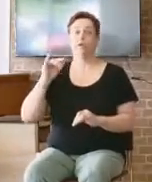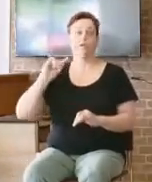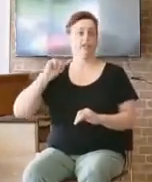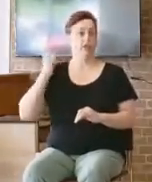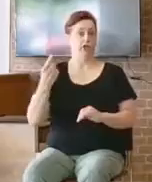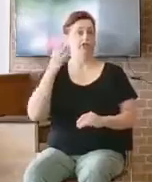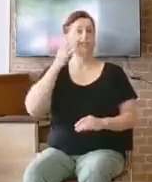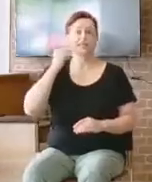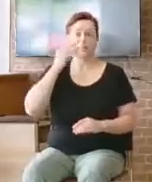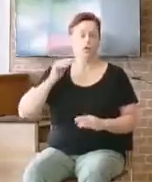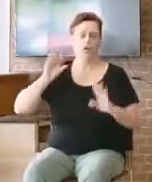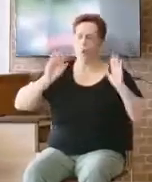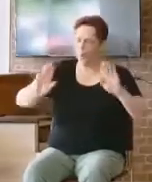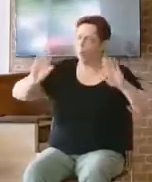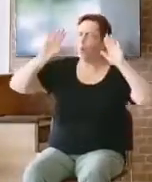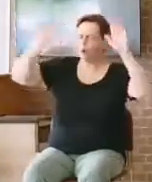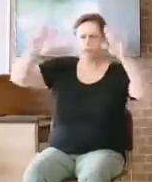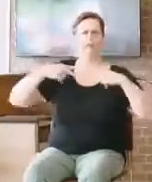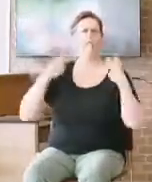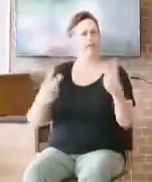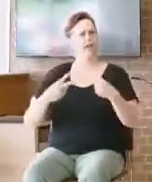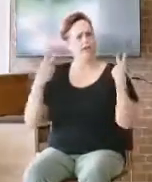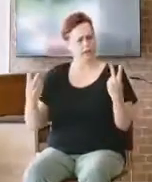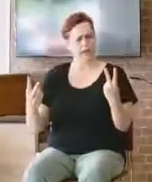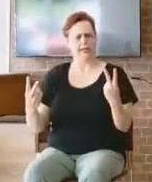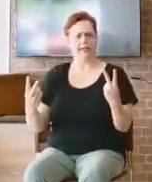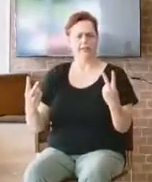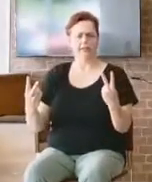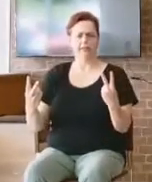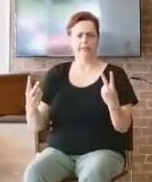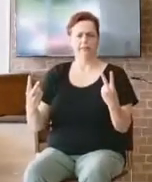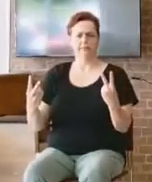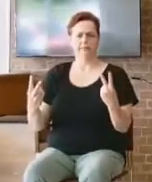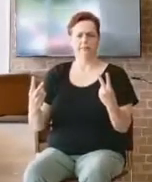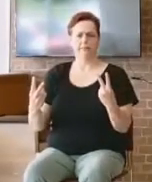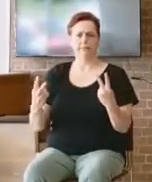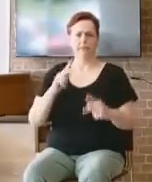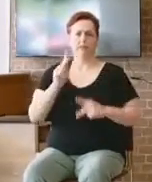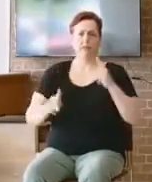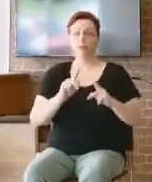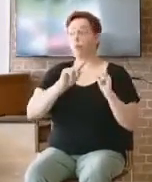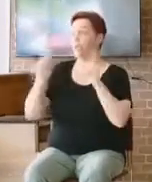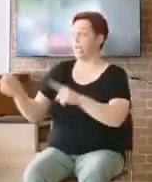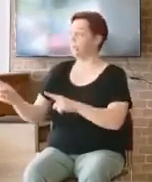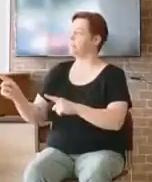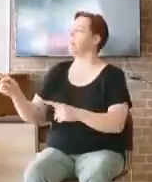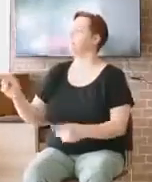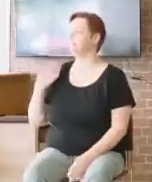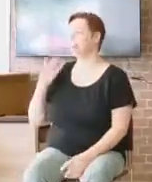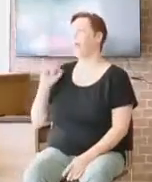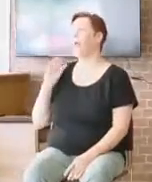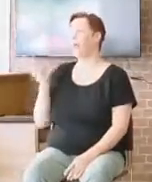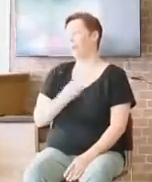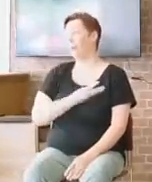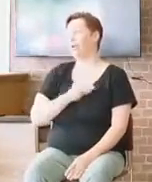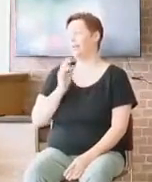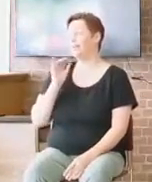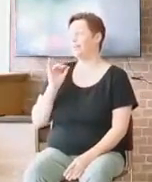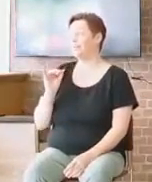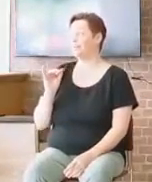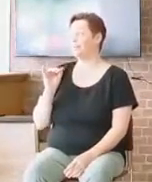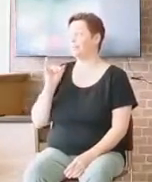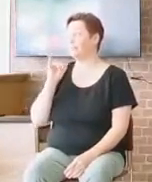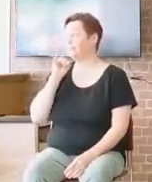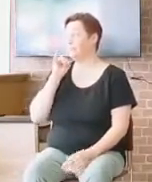to God. They said, hey, Samuel, we've messed up. And Samuel was like, yeah, you have. And so 20 years had passed. And they said,